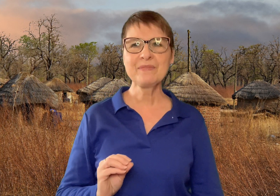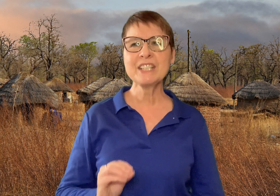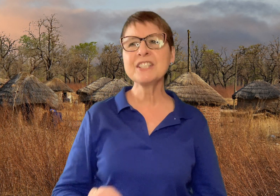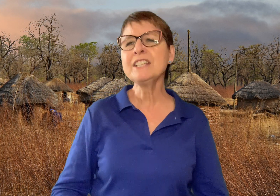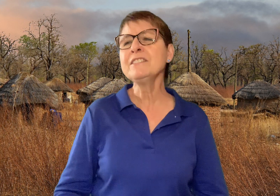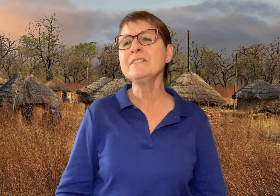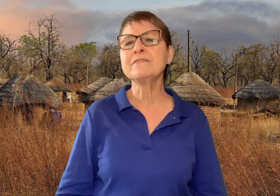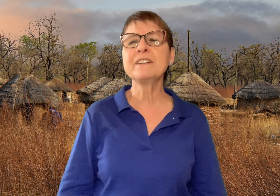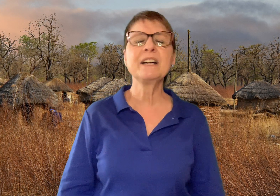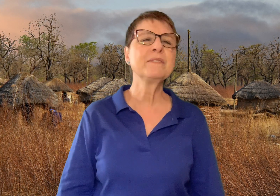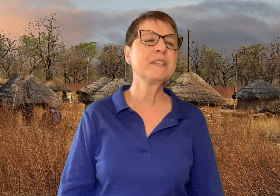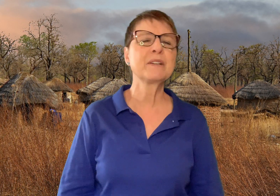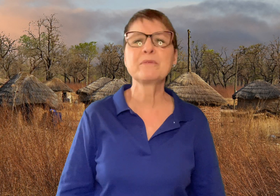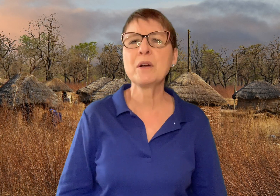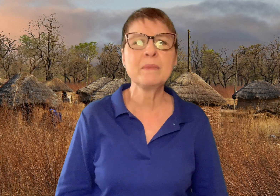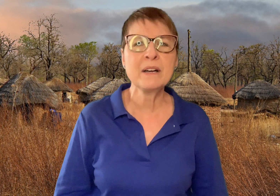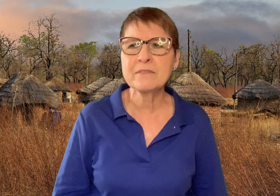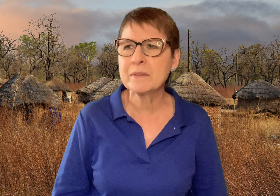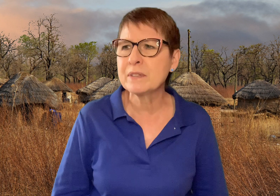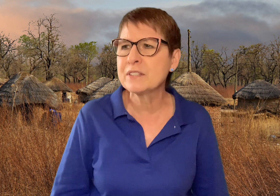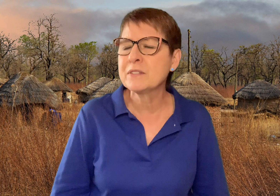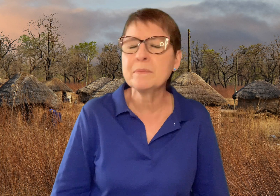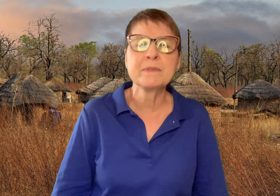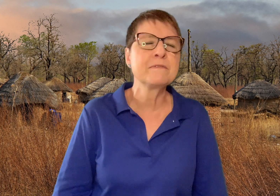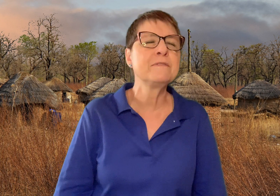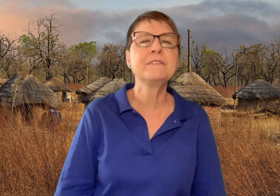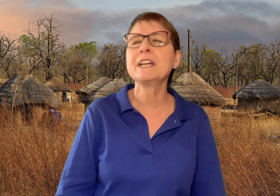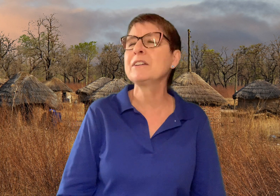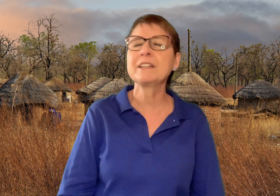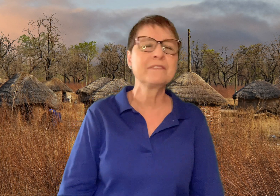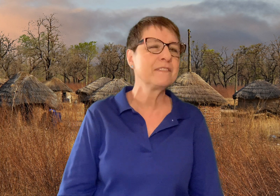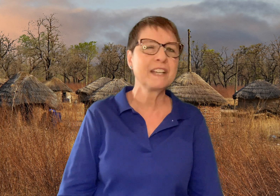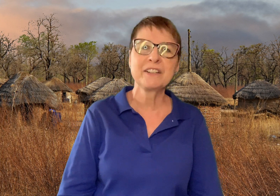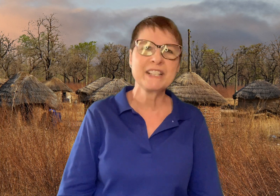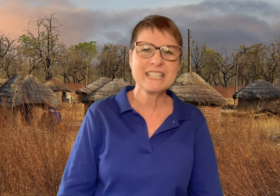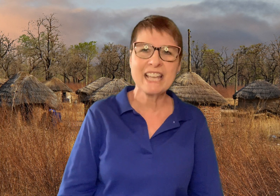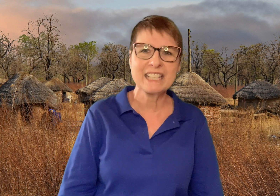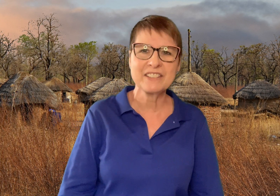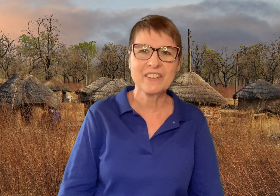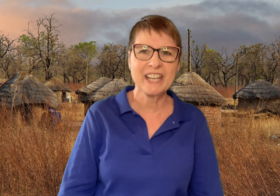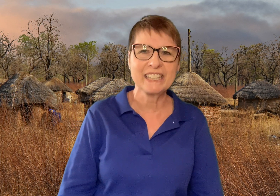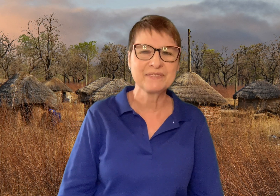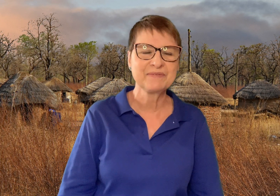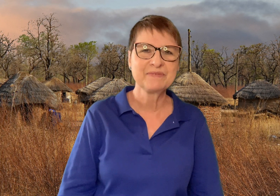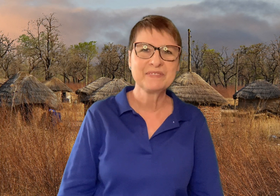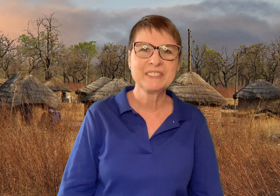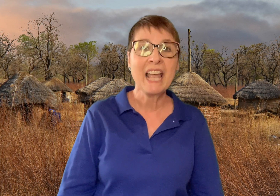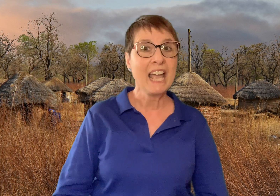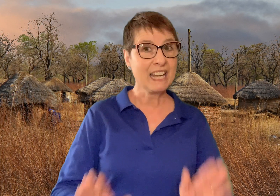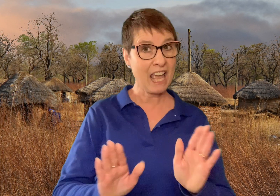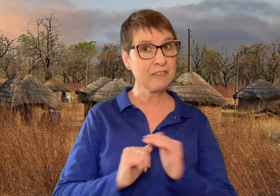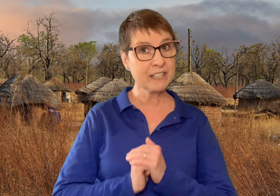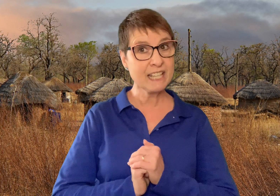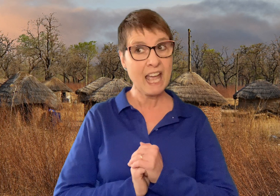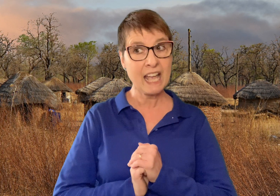She found the aroma from the soup very, very satisfying. And every day,